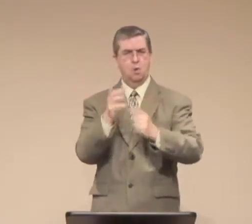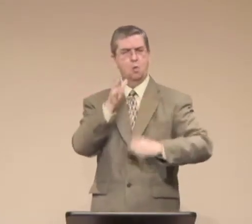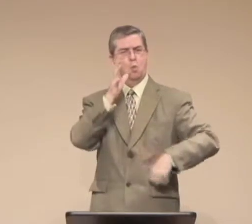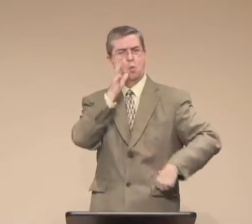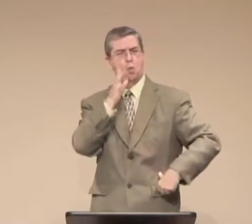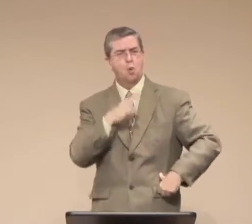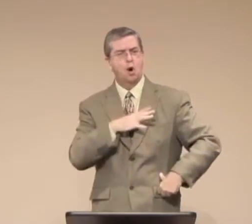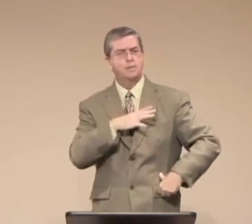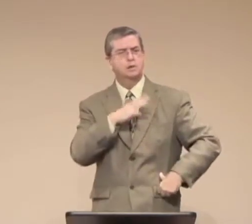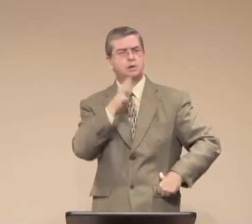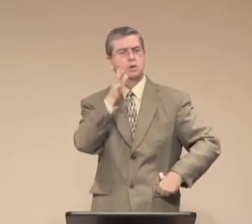Whoa.